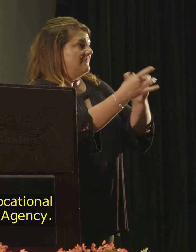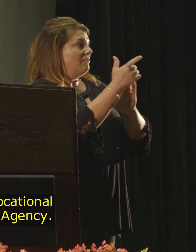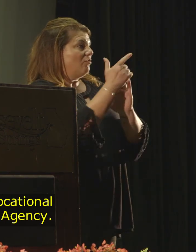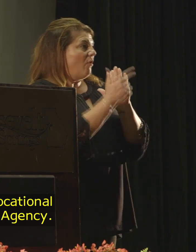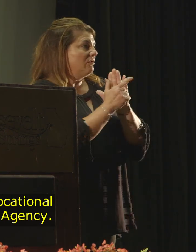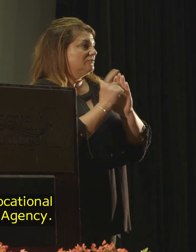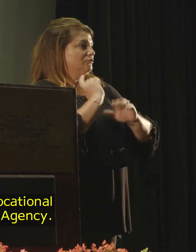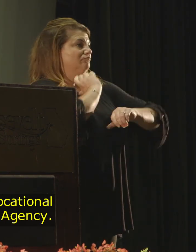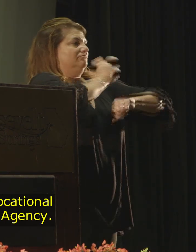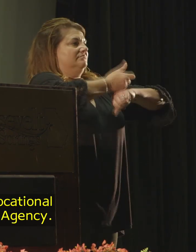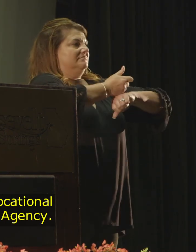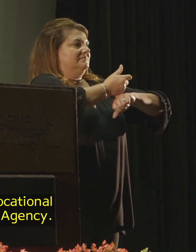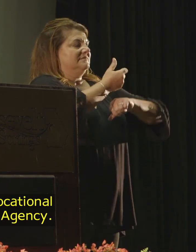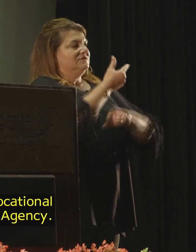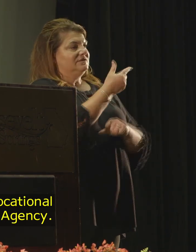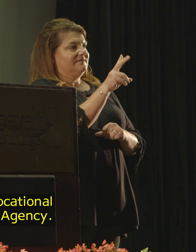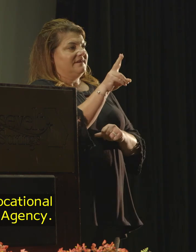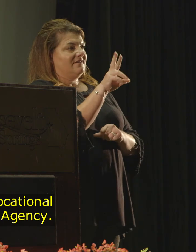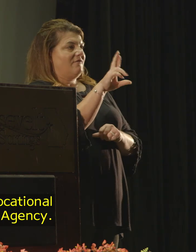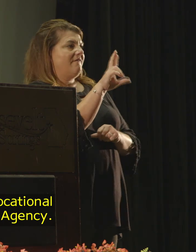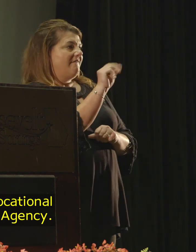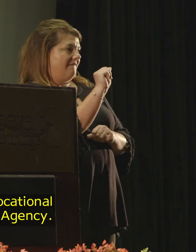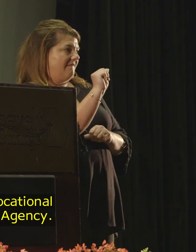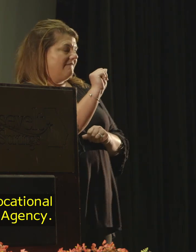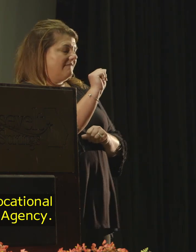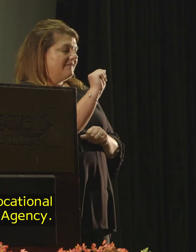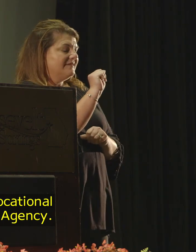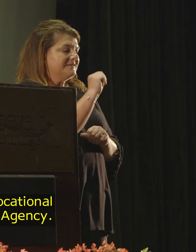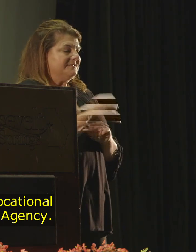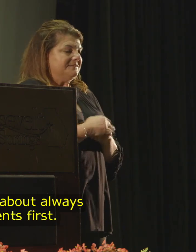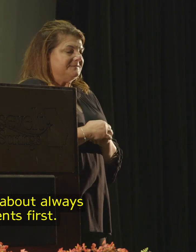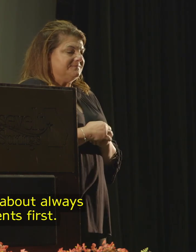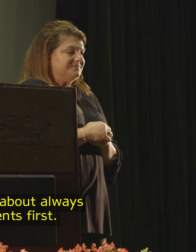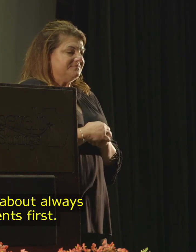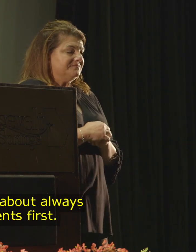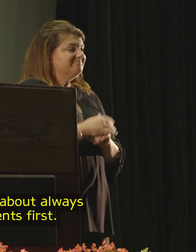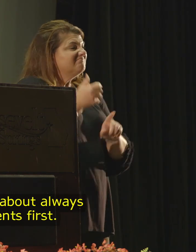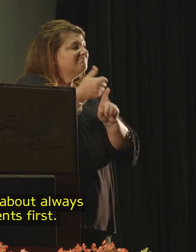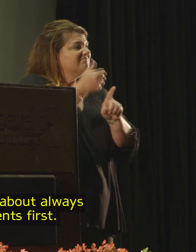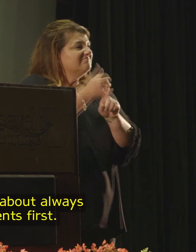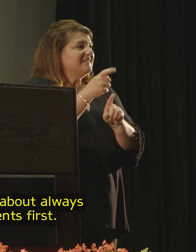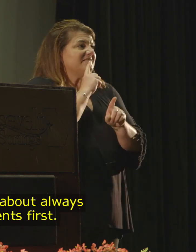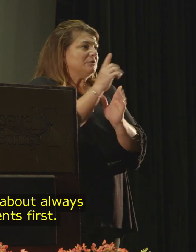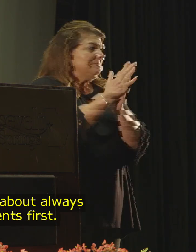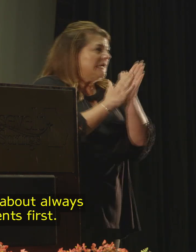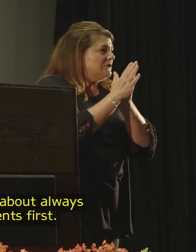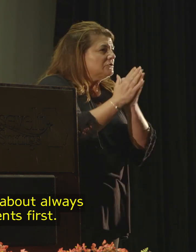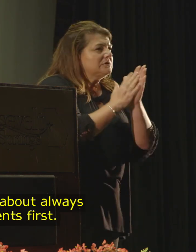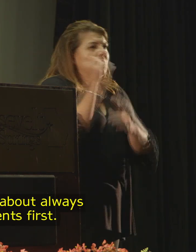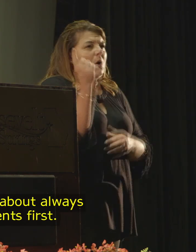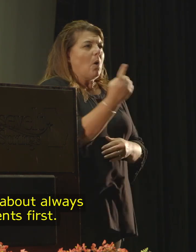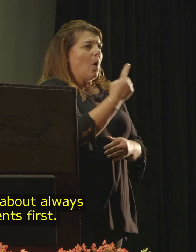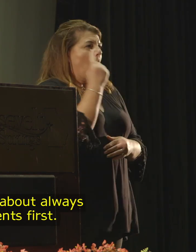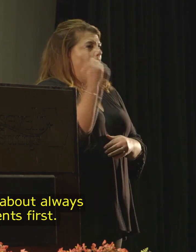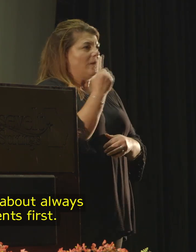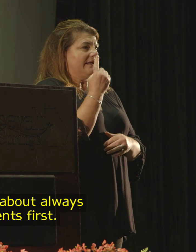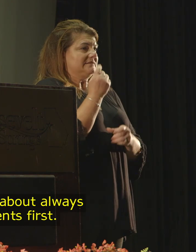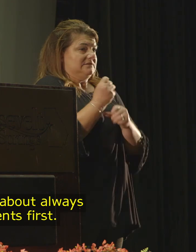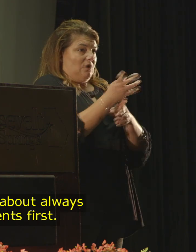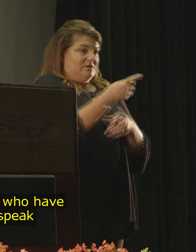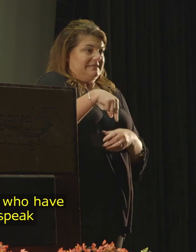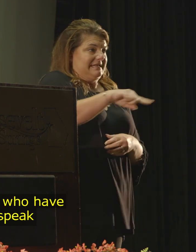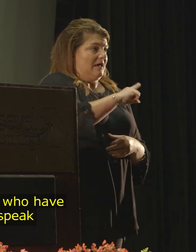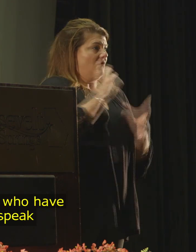create the Georgia Vocational Rehabilitation Agency. Sean is passionate about always putting our clients